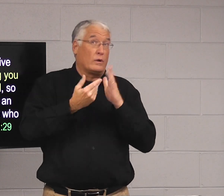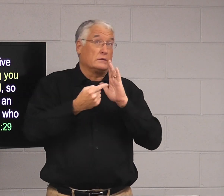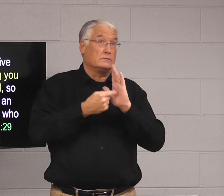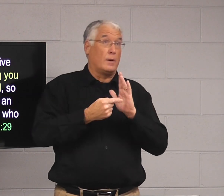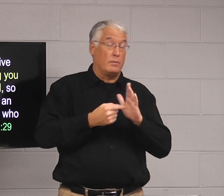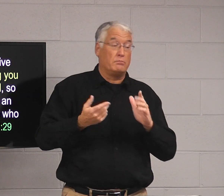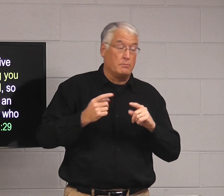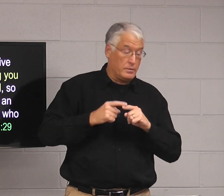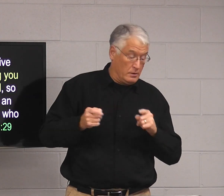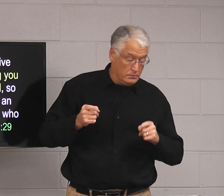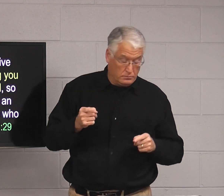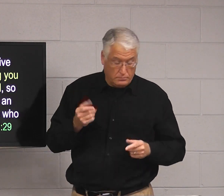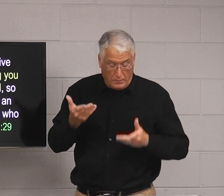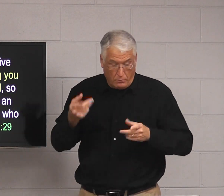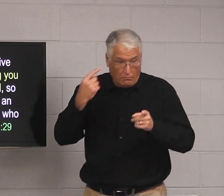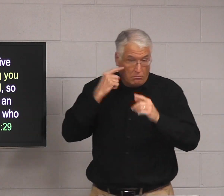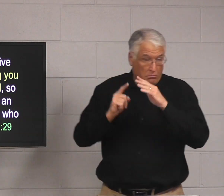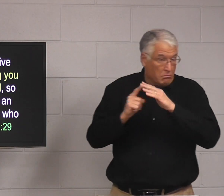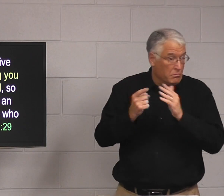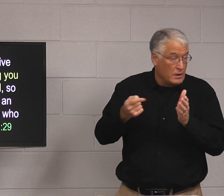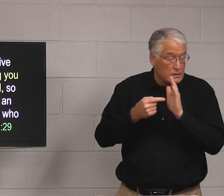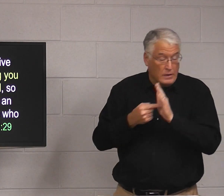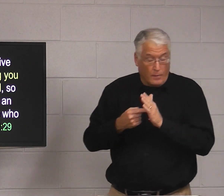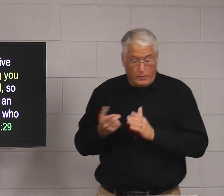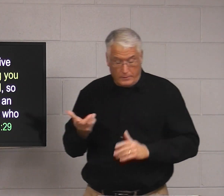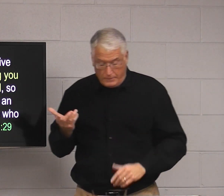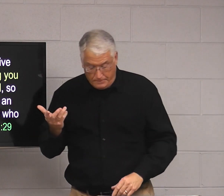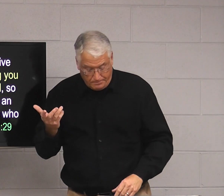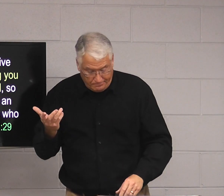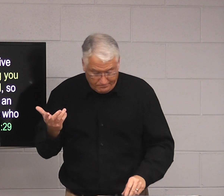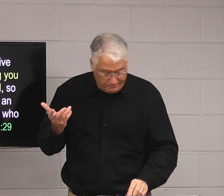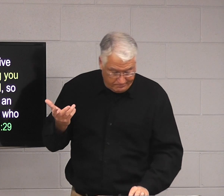I can't think of a good example right now, but maybe something will pop up.